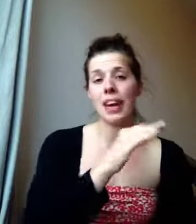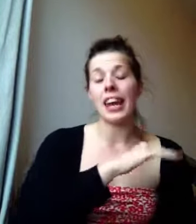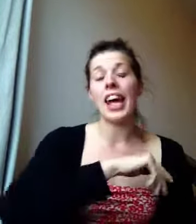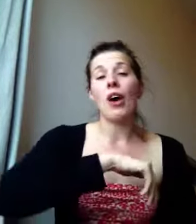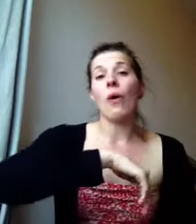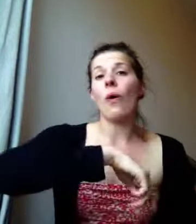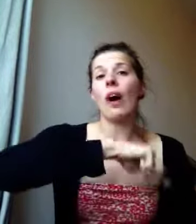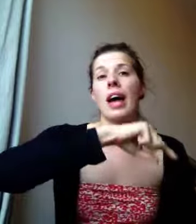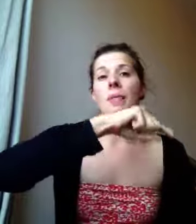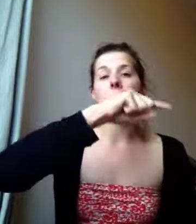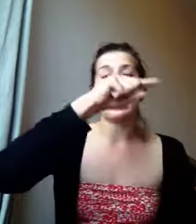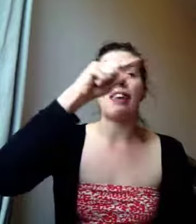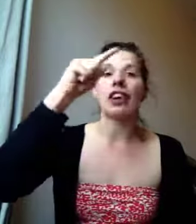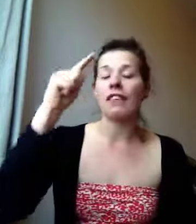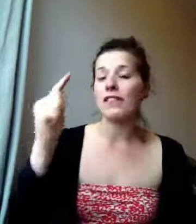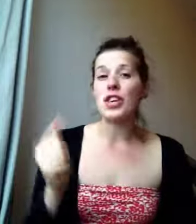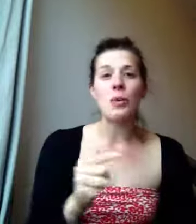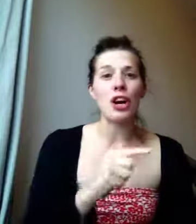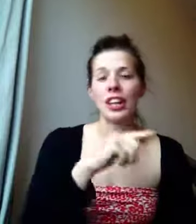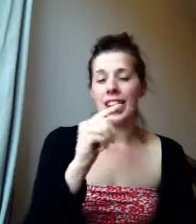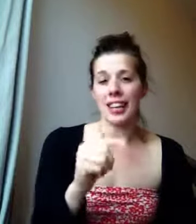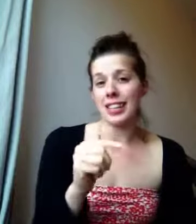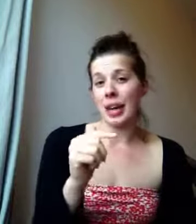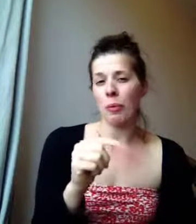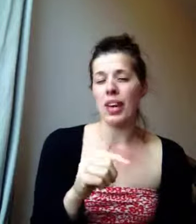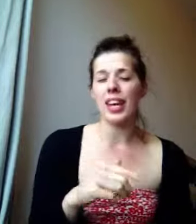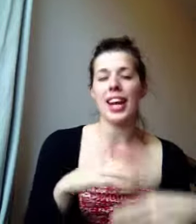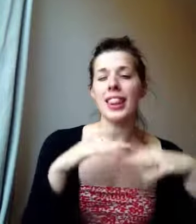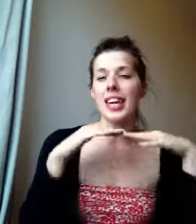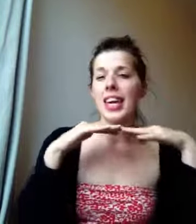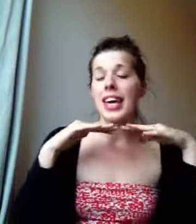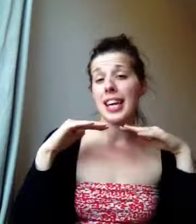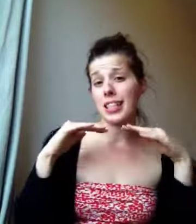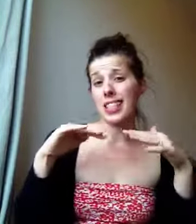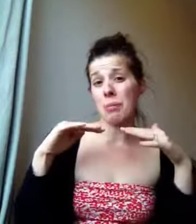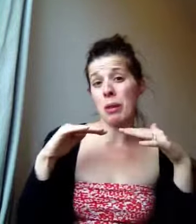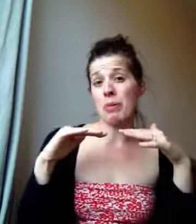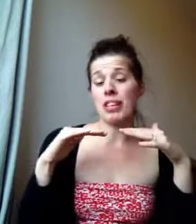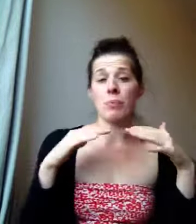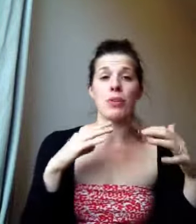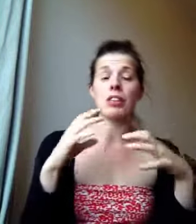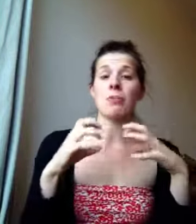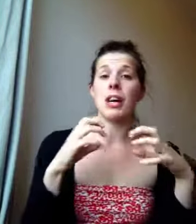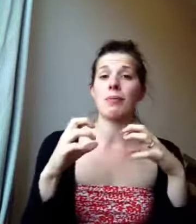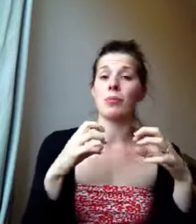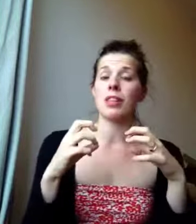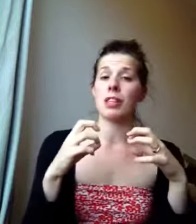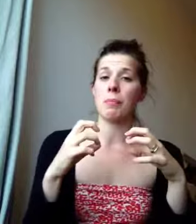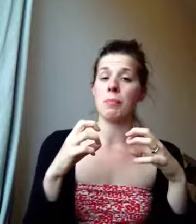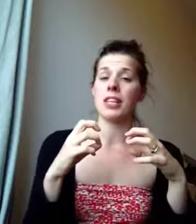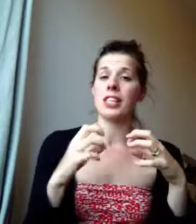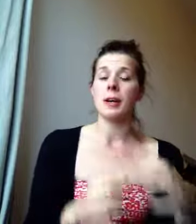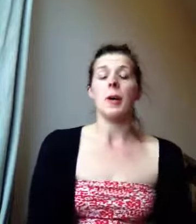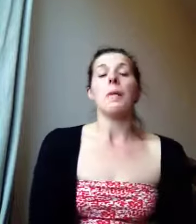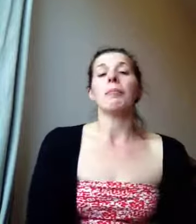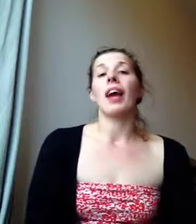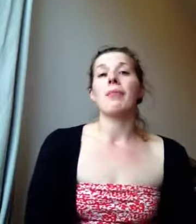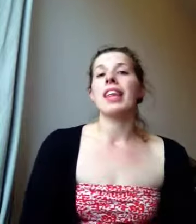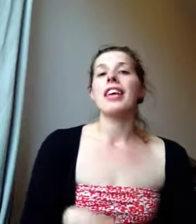in or having a few early nights that week. And I think it's a similar principle sometimes with supplements, and I think